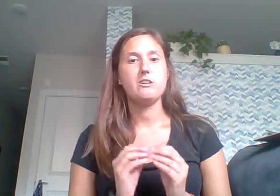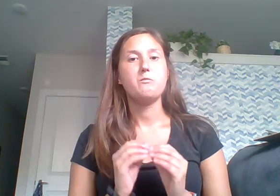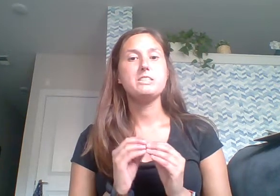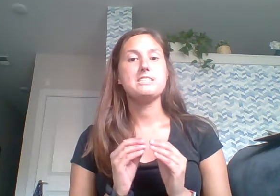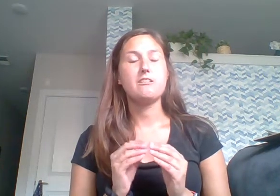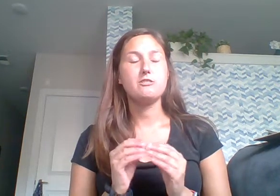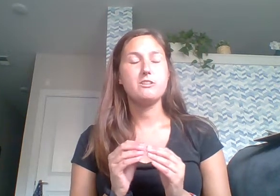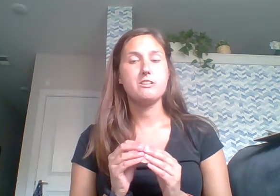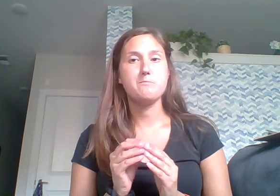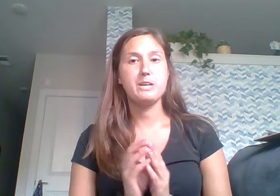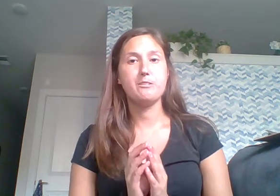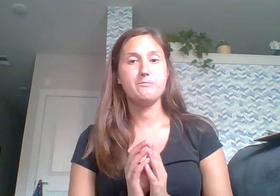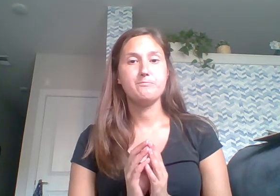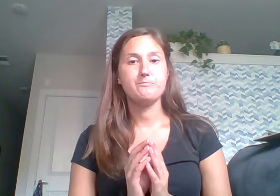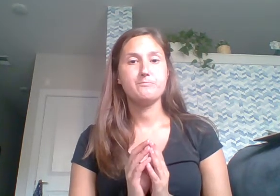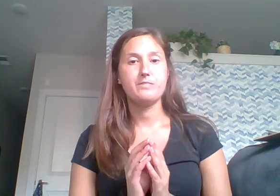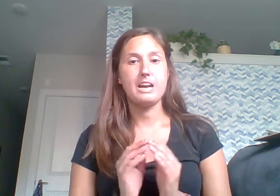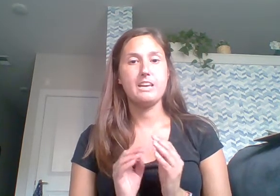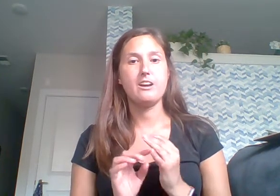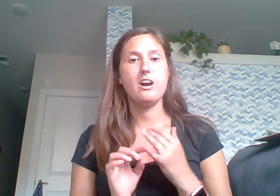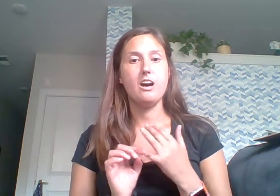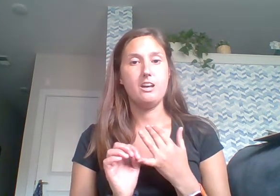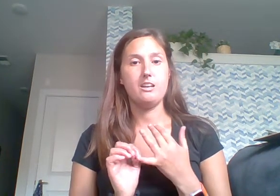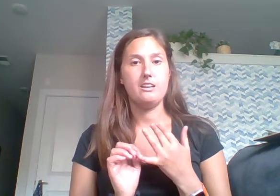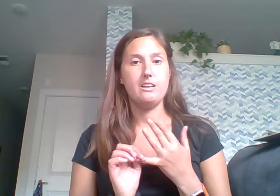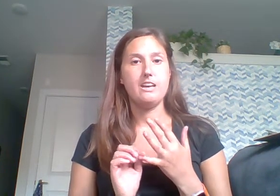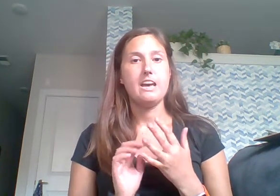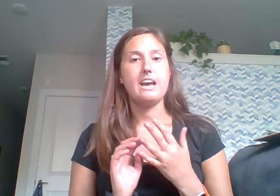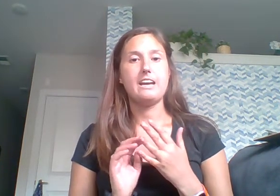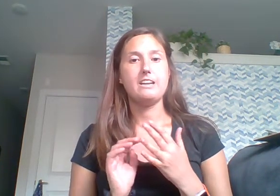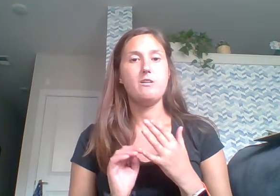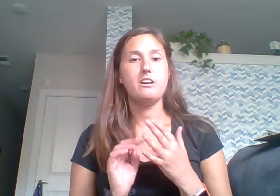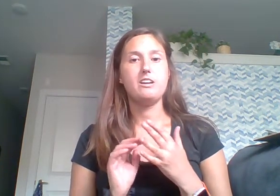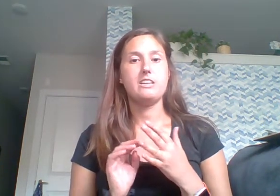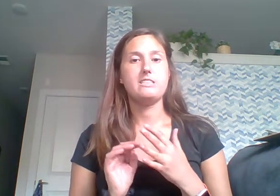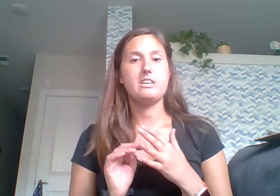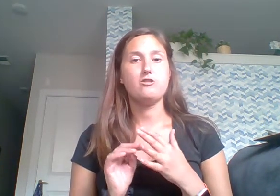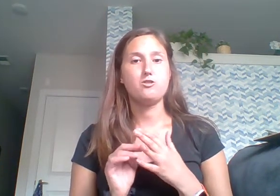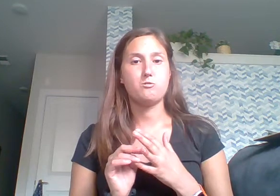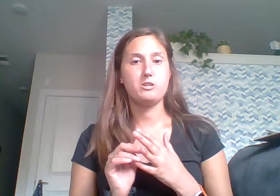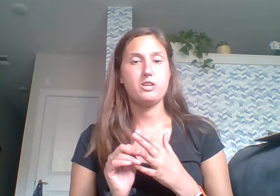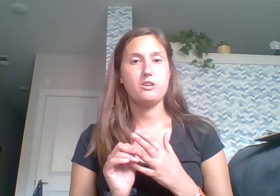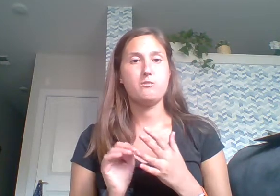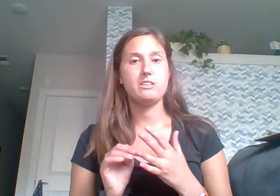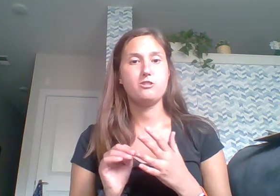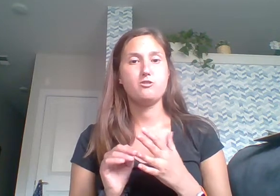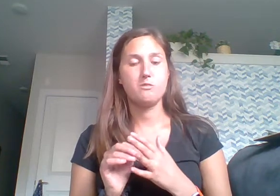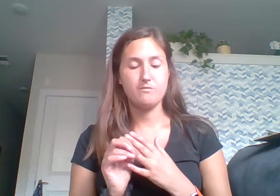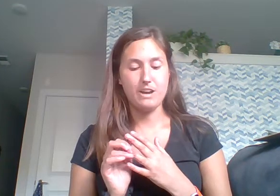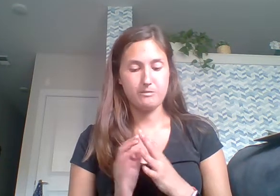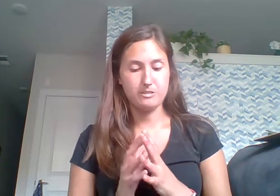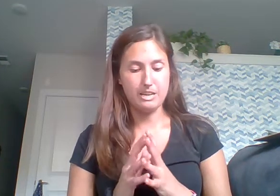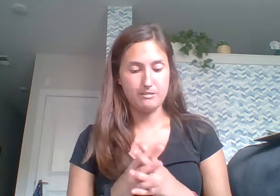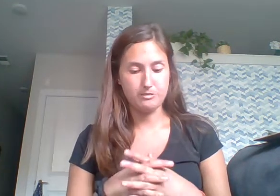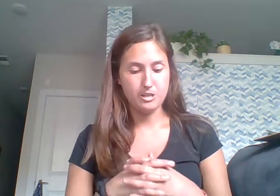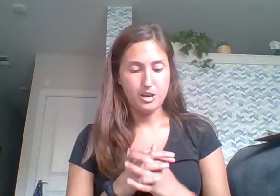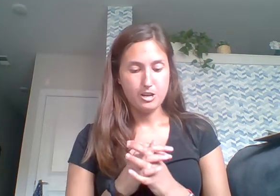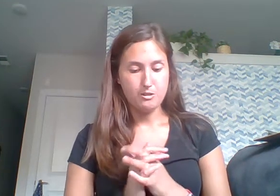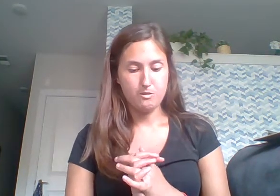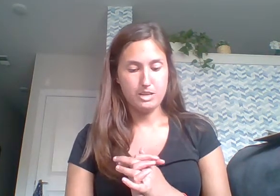What sound do you hear in the middle? I hear a-uh. And I know a-uh is a short U. That's a short vowel sound. Your